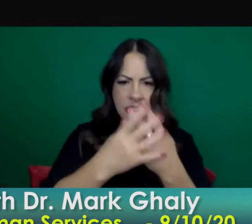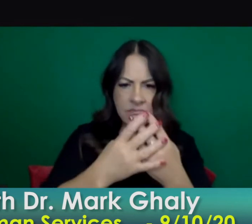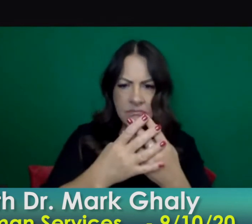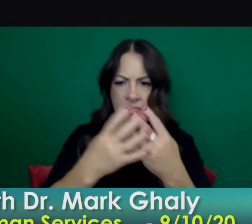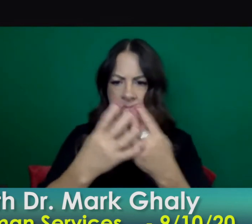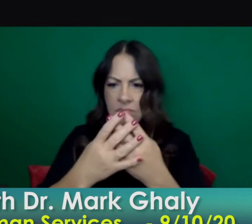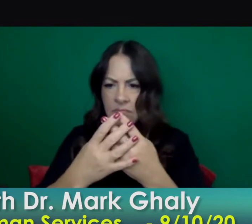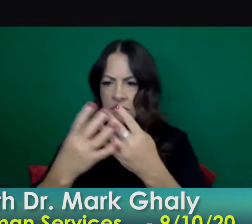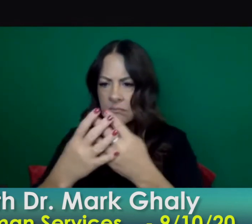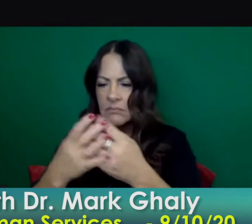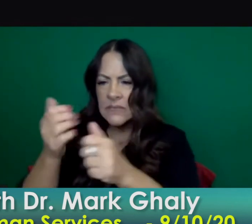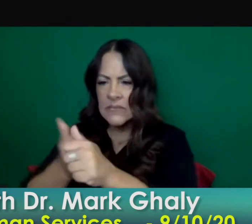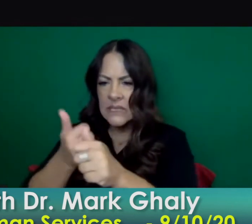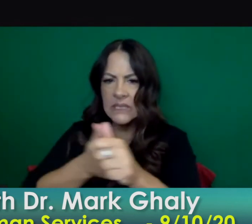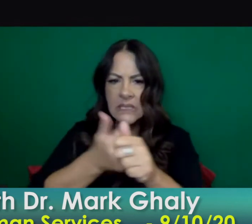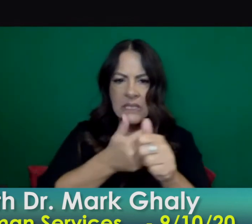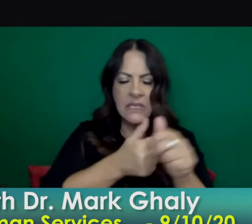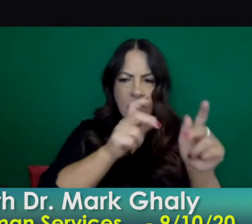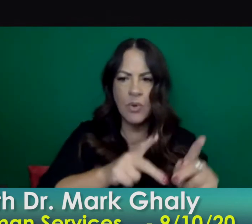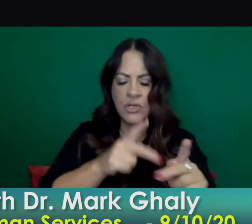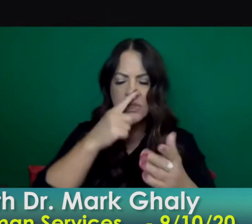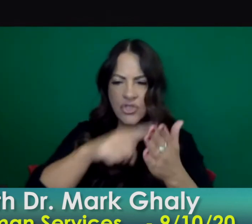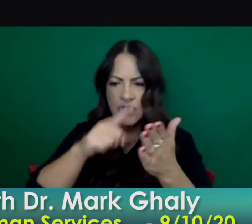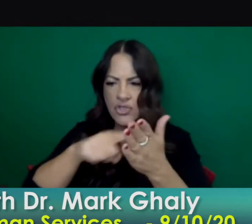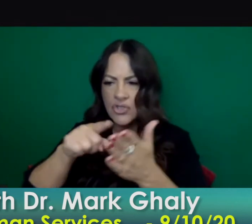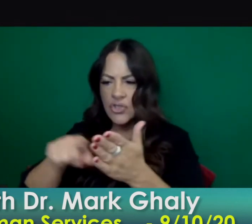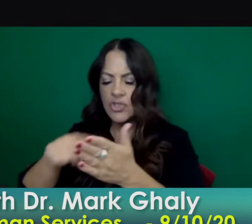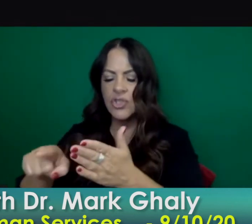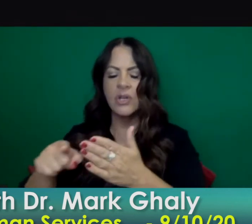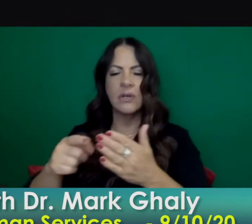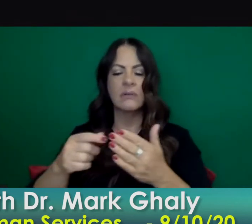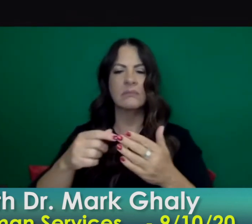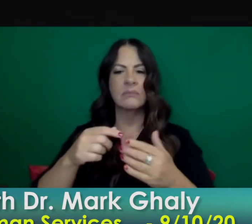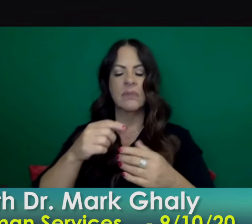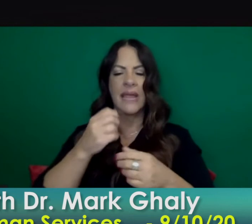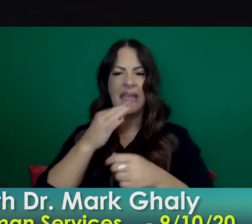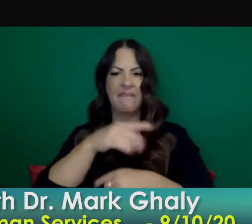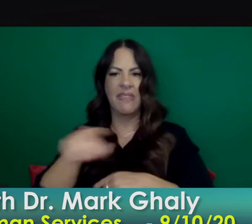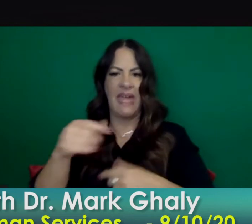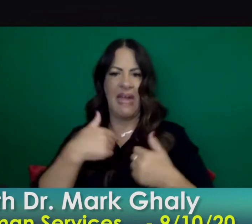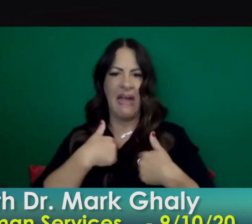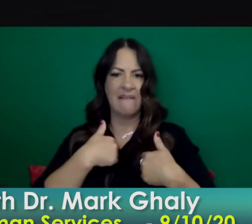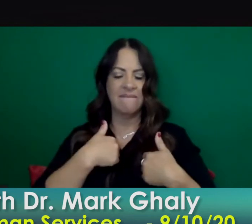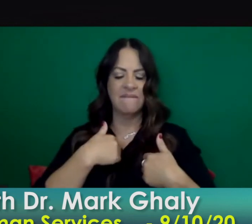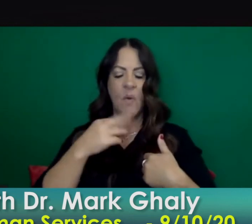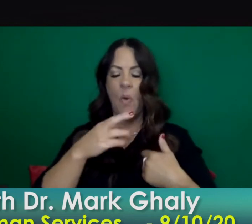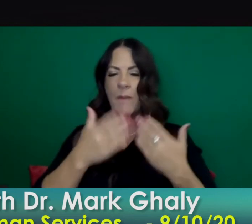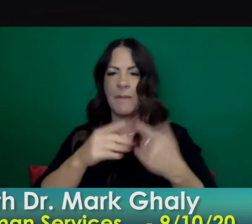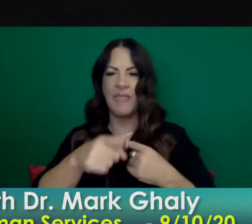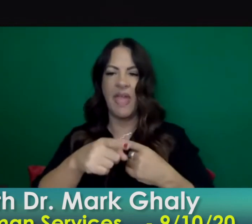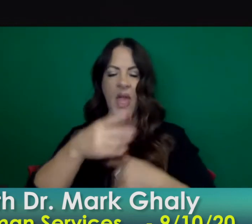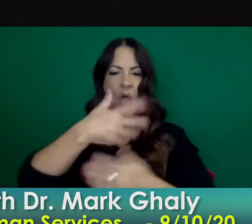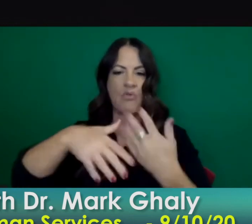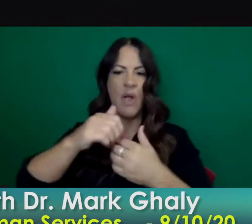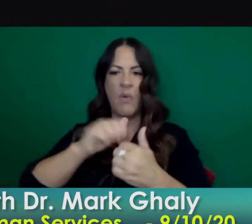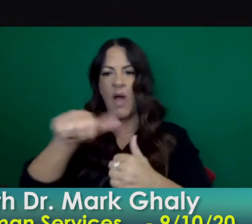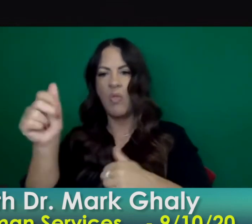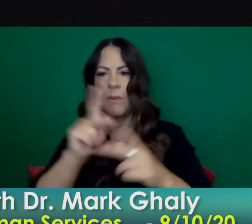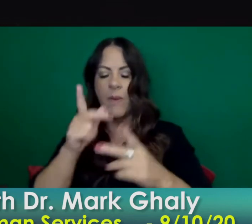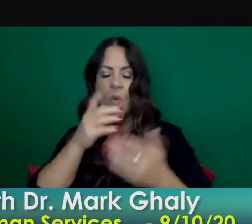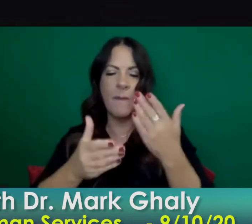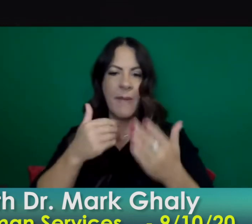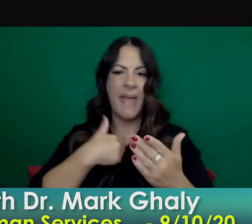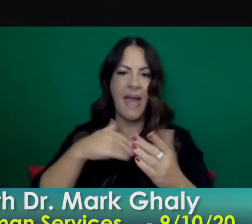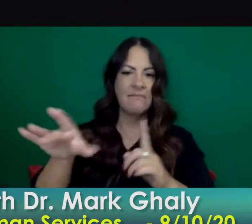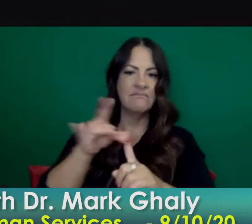or having any other concerns that they've been exposed to covid that there's ways to facilitate testing to get